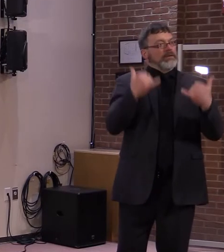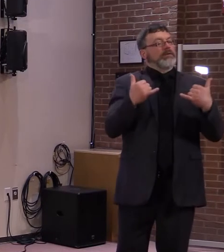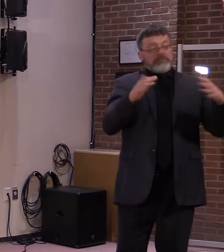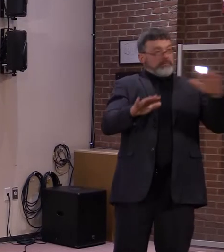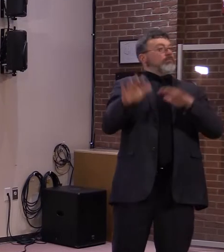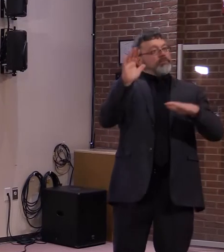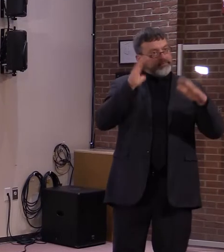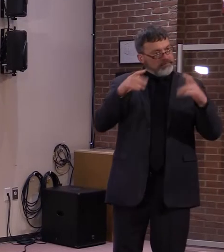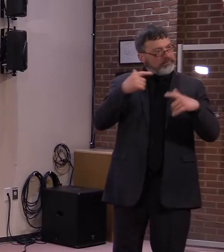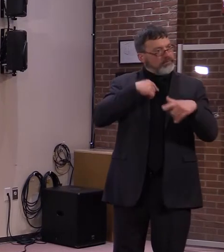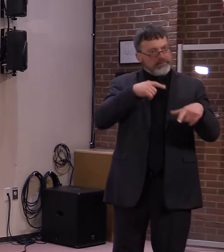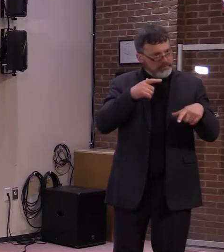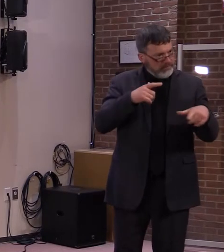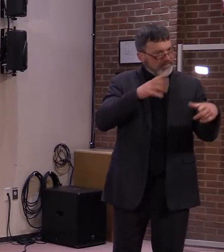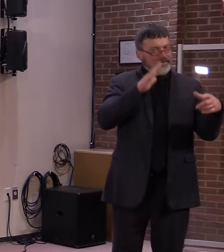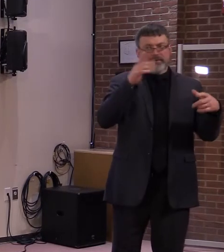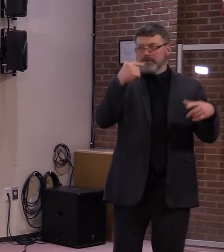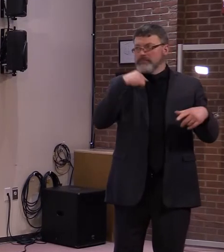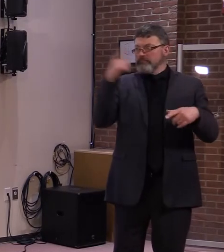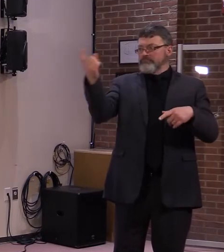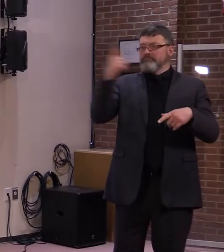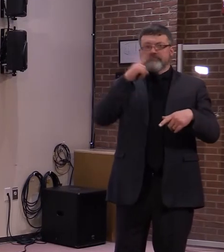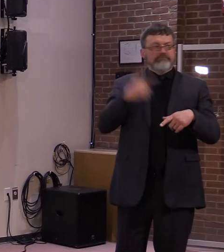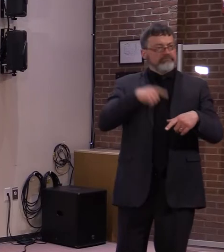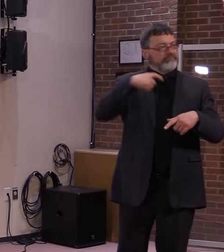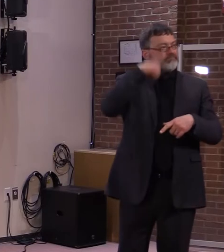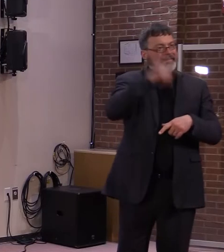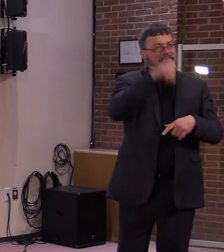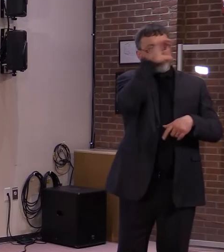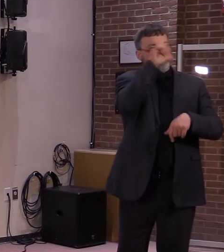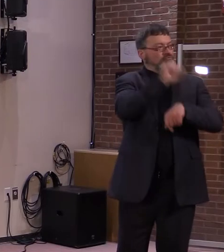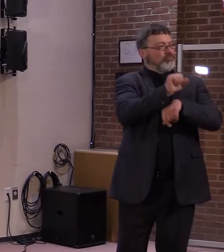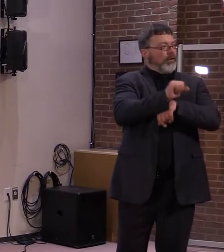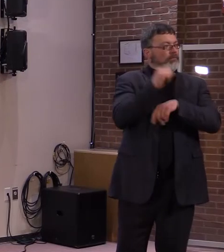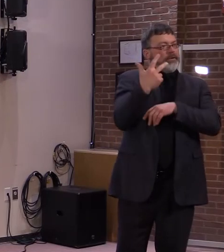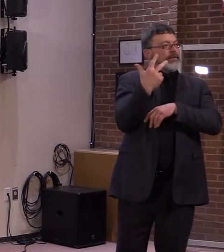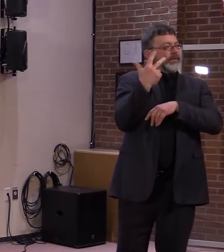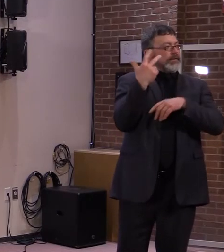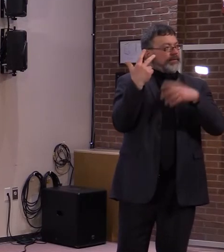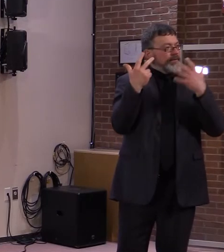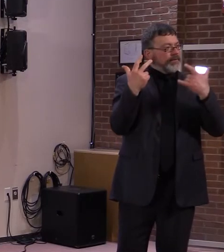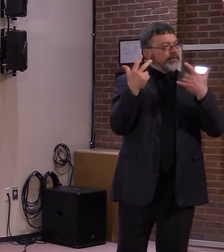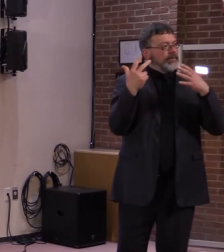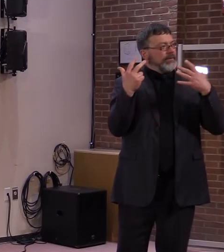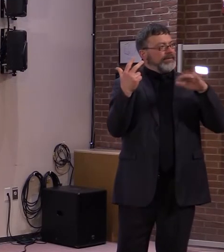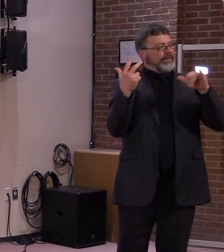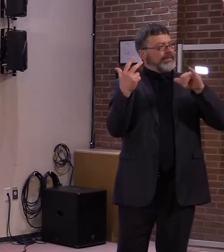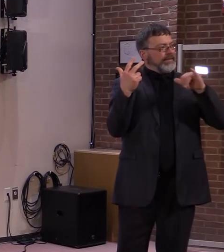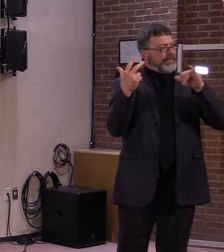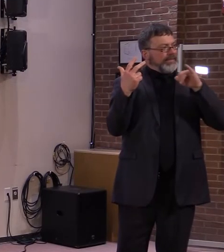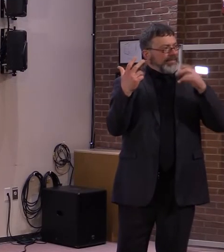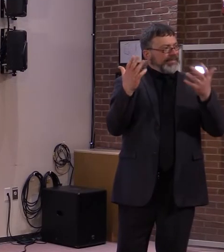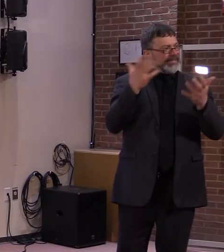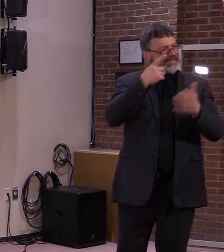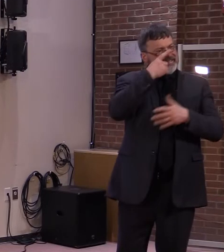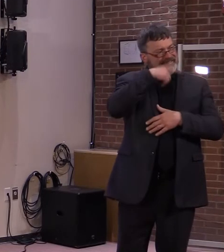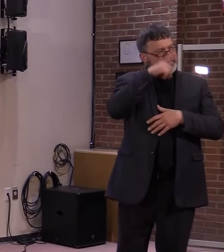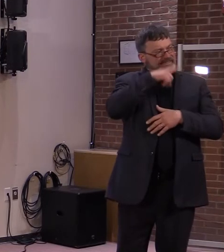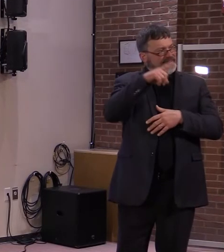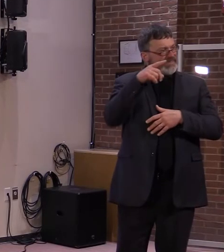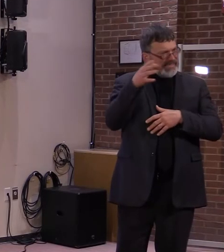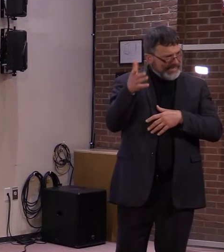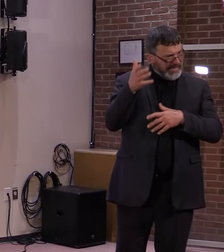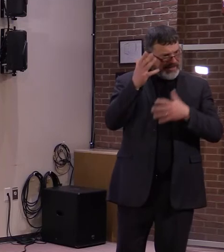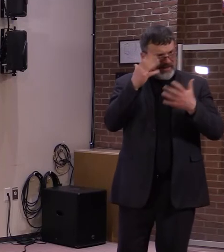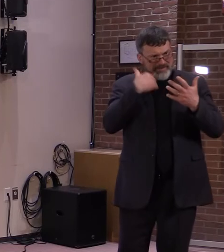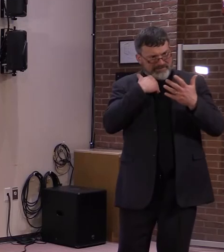Erin, we missed the very beginning of the question, if you wouldn't mind starting from top. Yeah. You know, talking about,